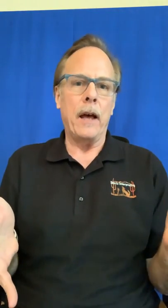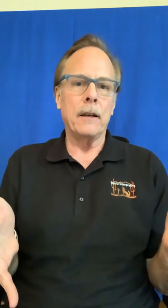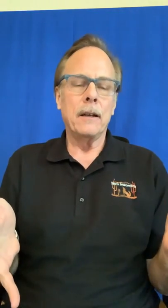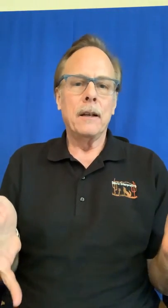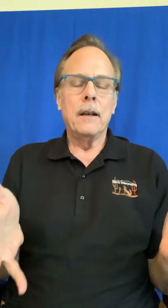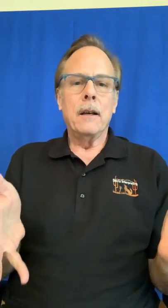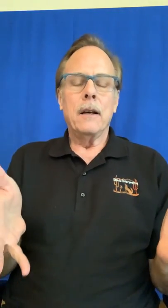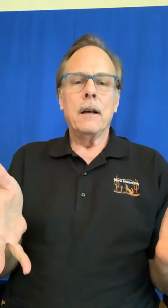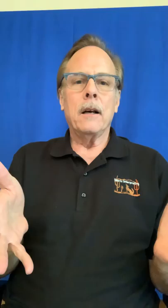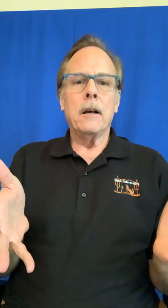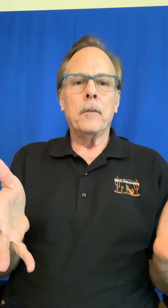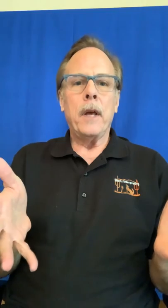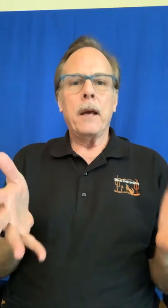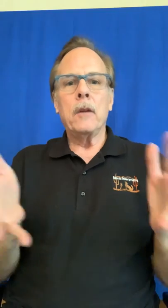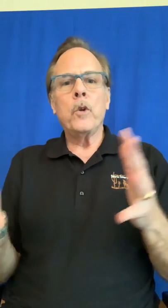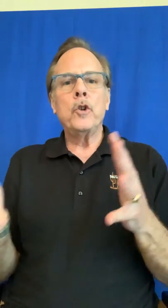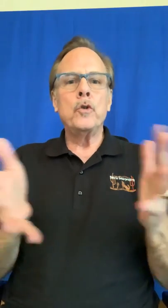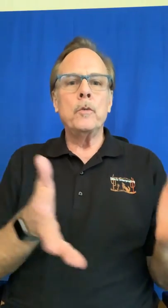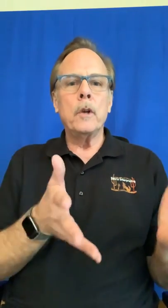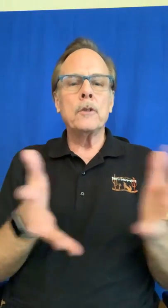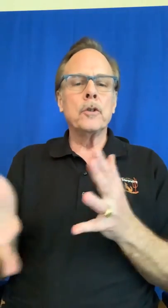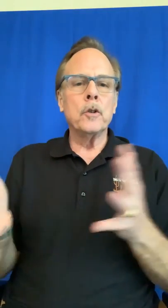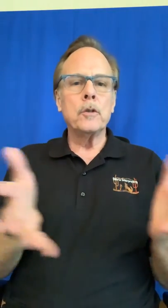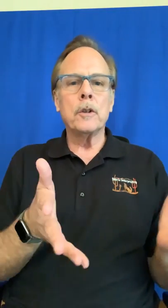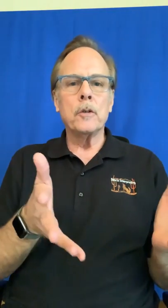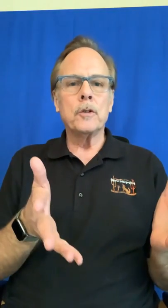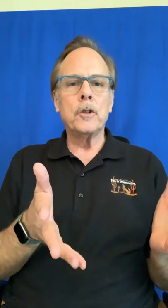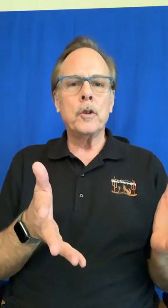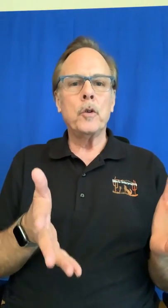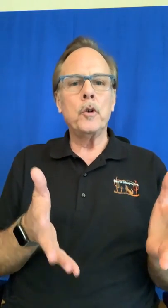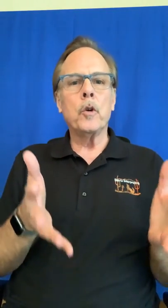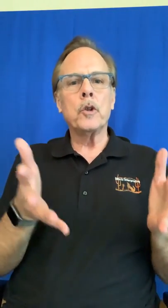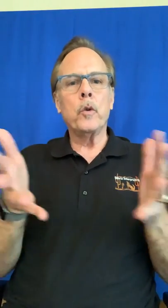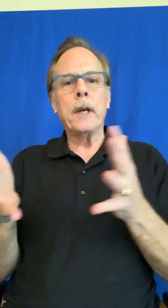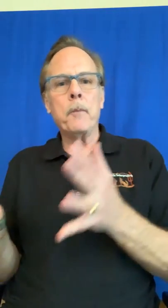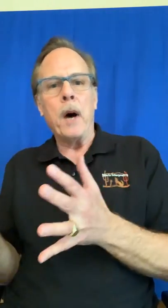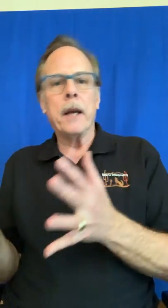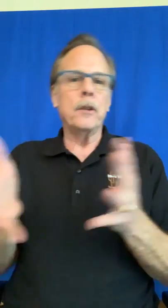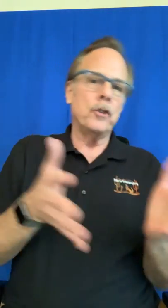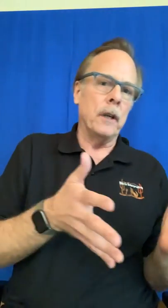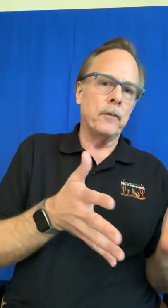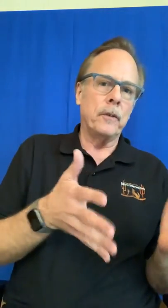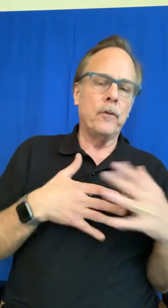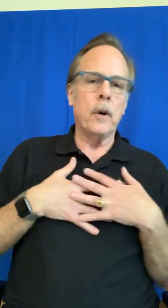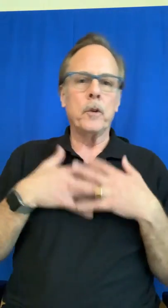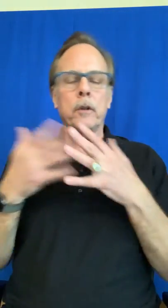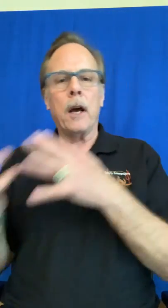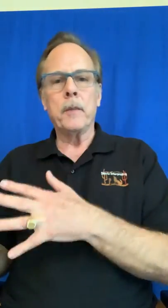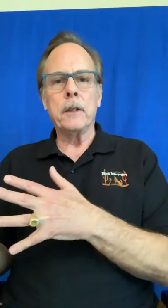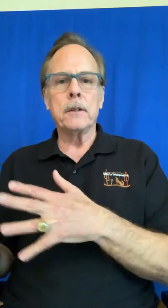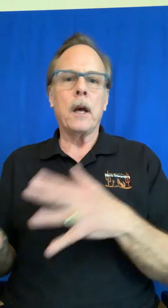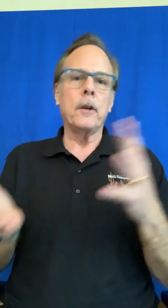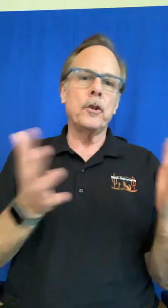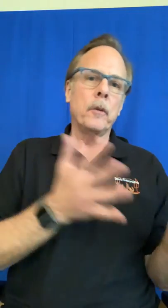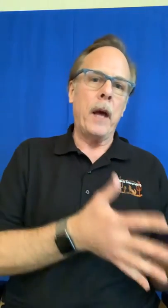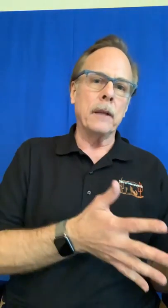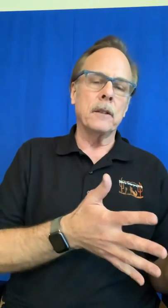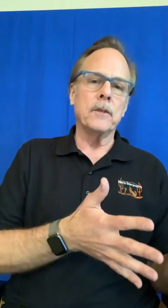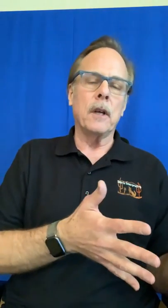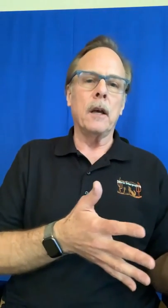and then when you introduce those two you are doing a body shift from your dominant side to your passive side